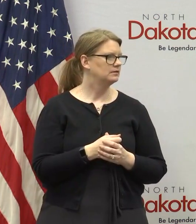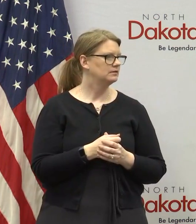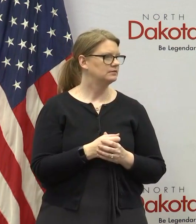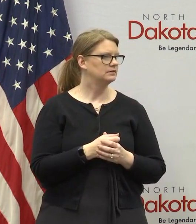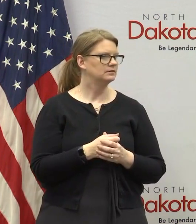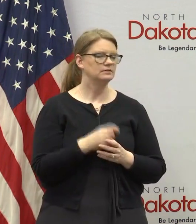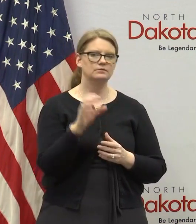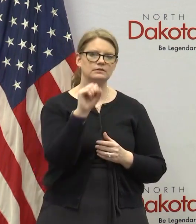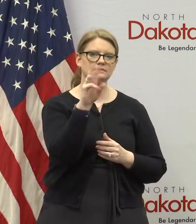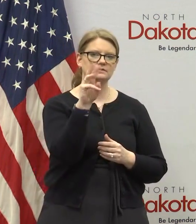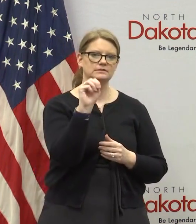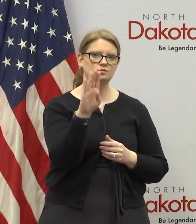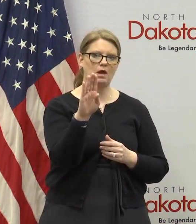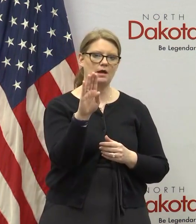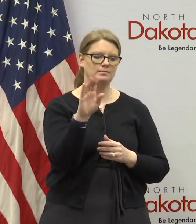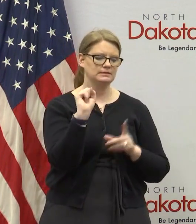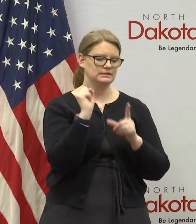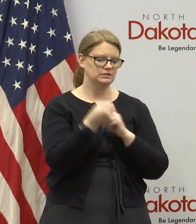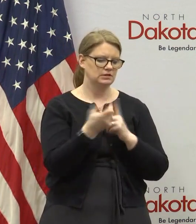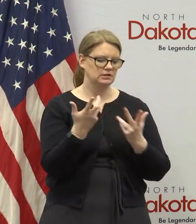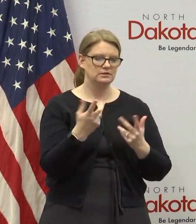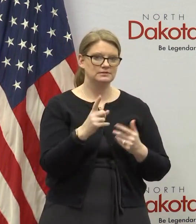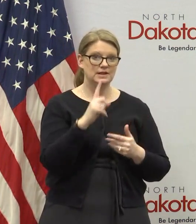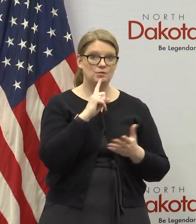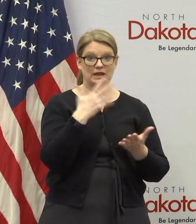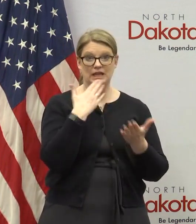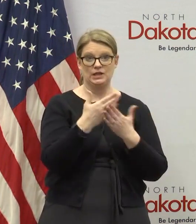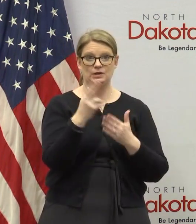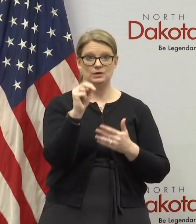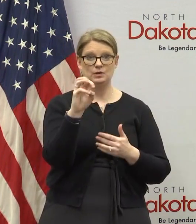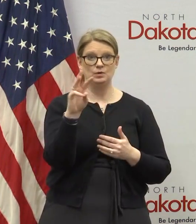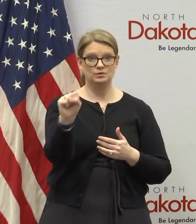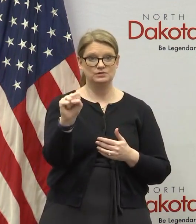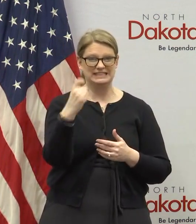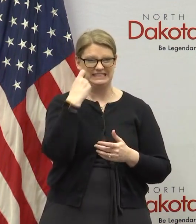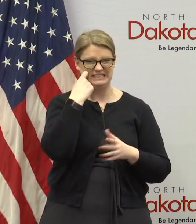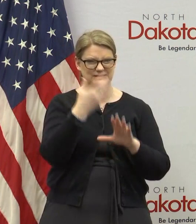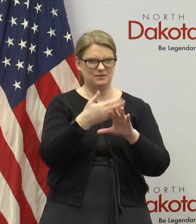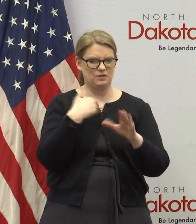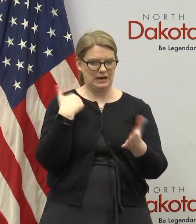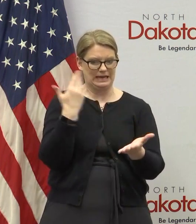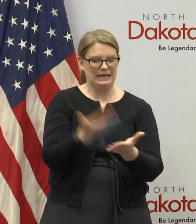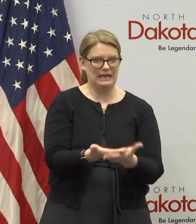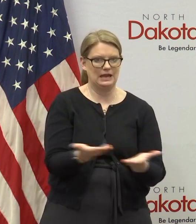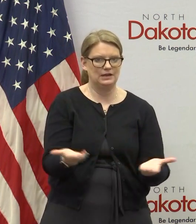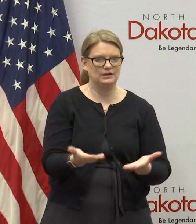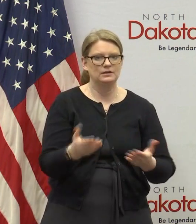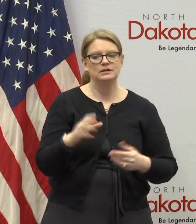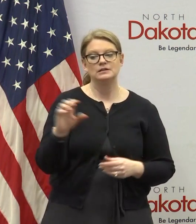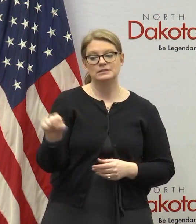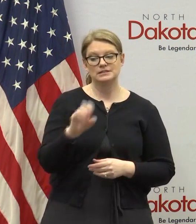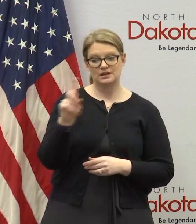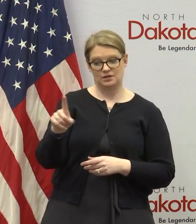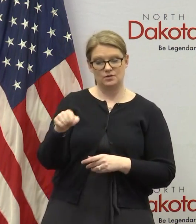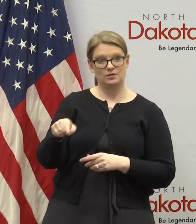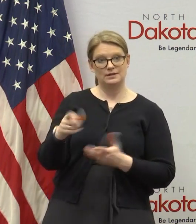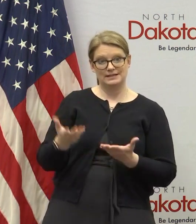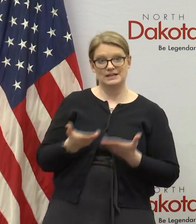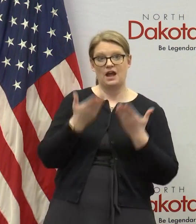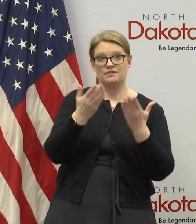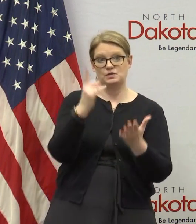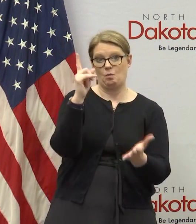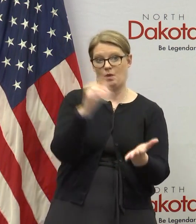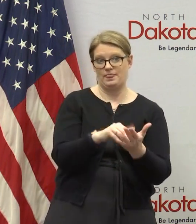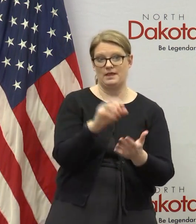on the swab situation we had some really good news and it came in right before i got here that south dakota is offering us a